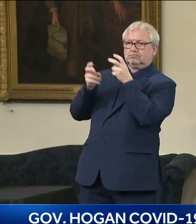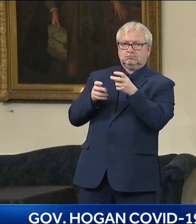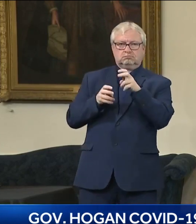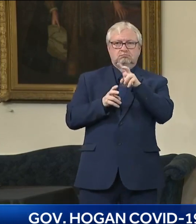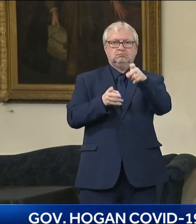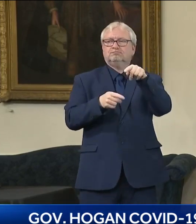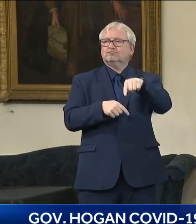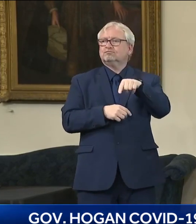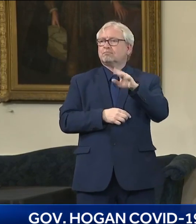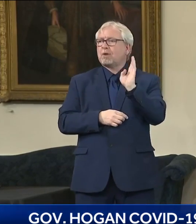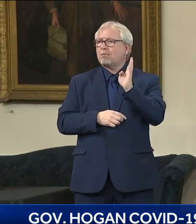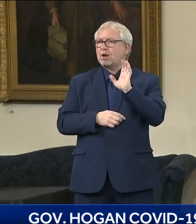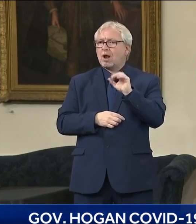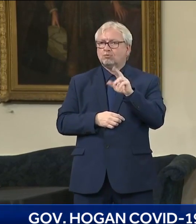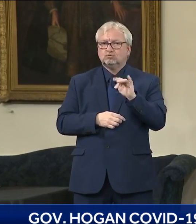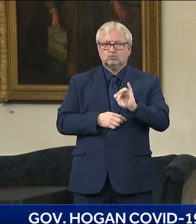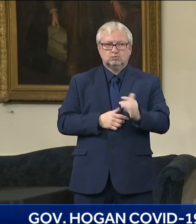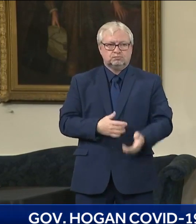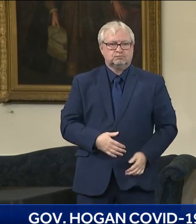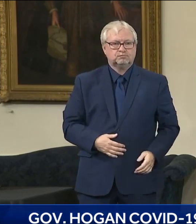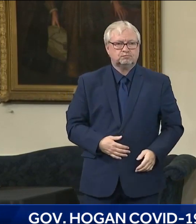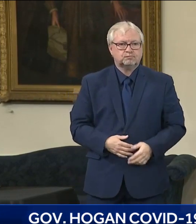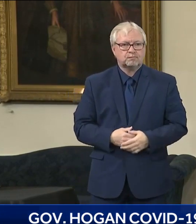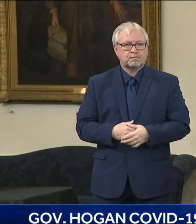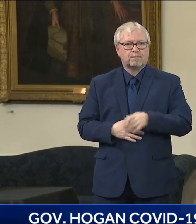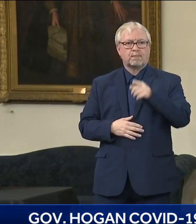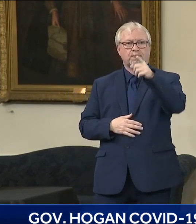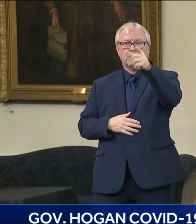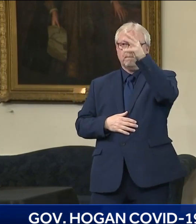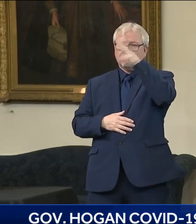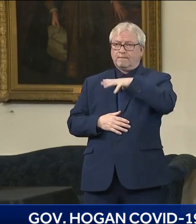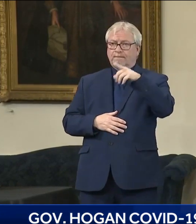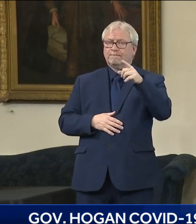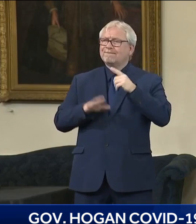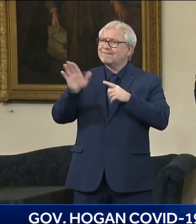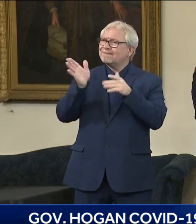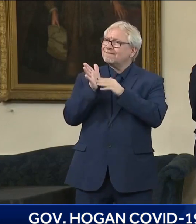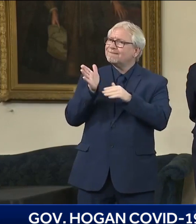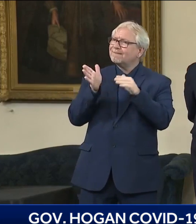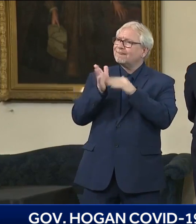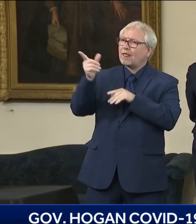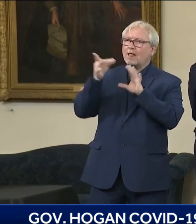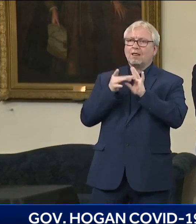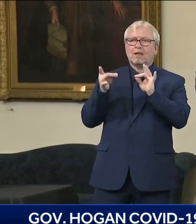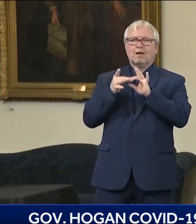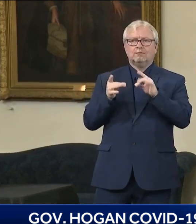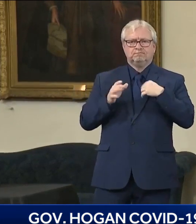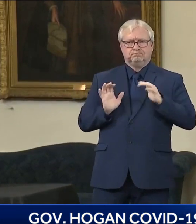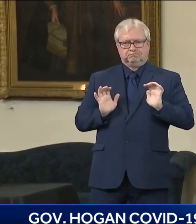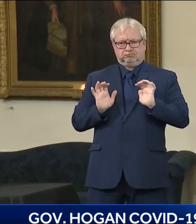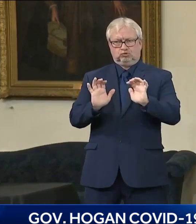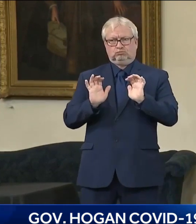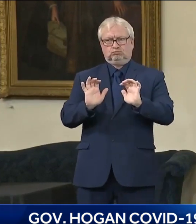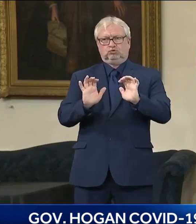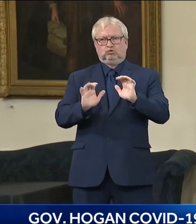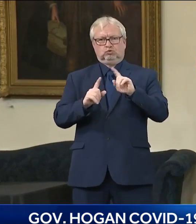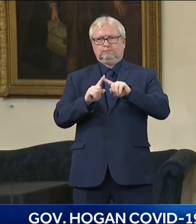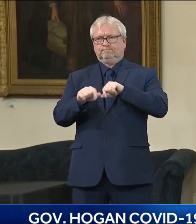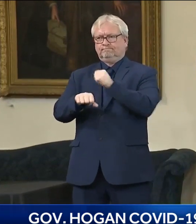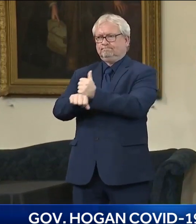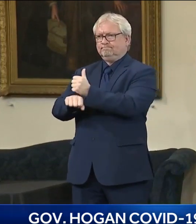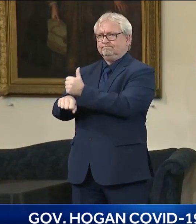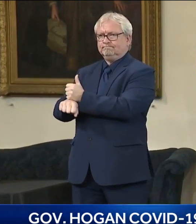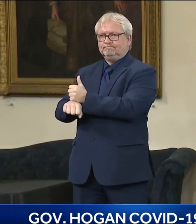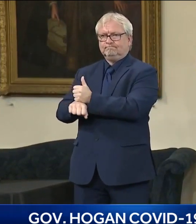It was mentioning about the push to different vaccination sites where they're located. And it got